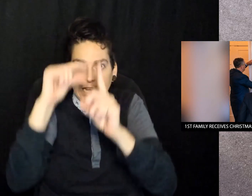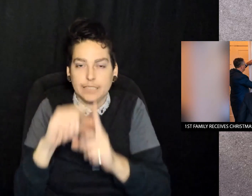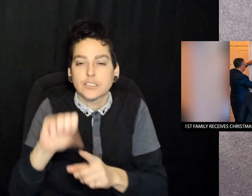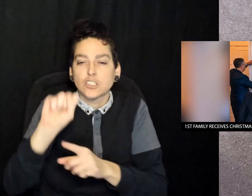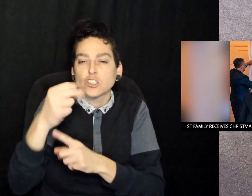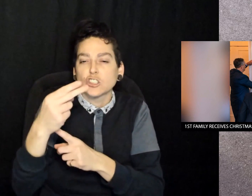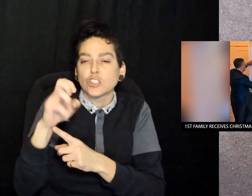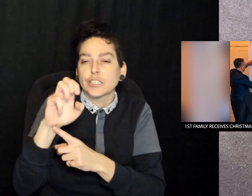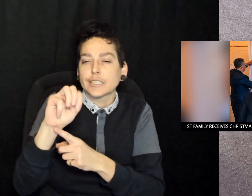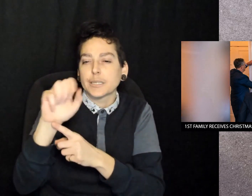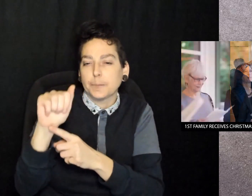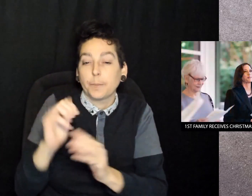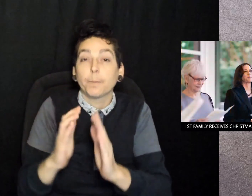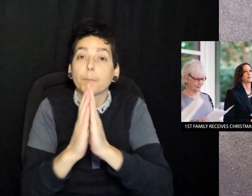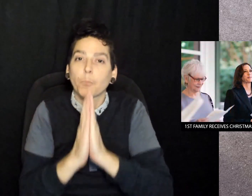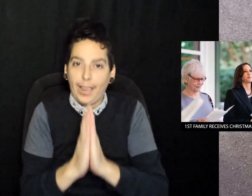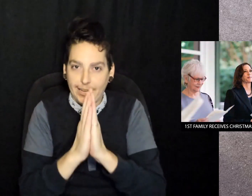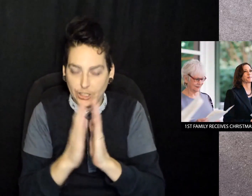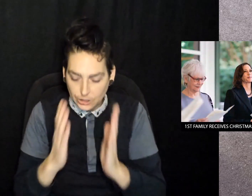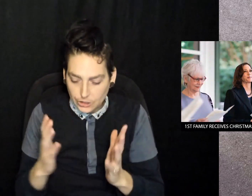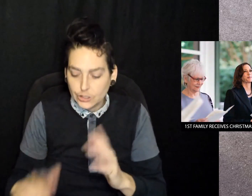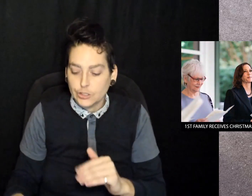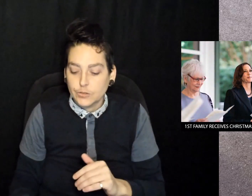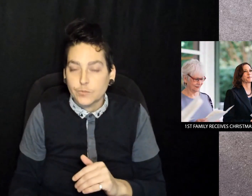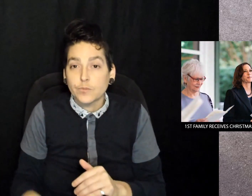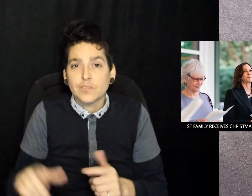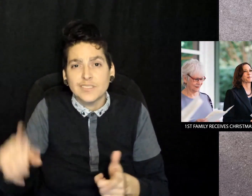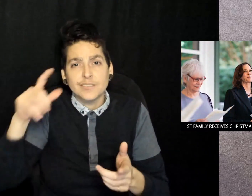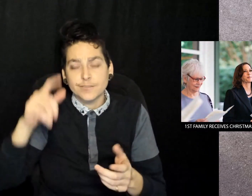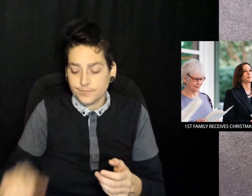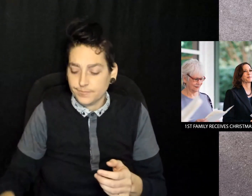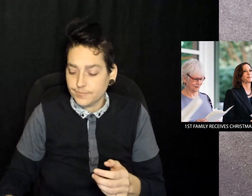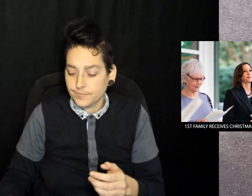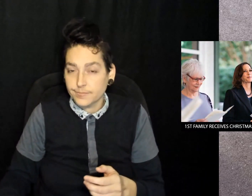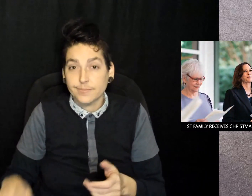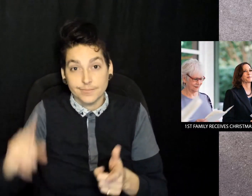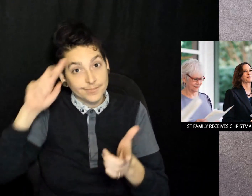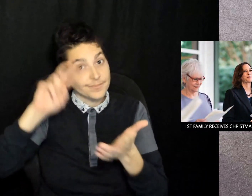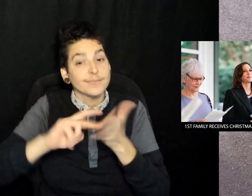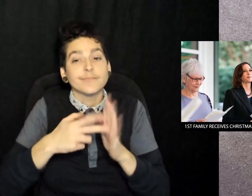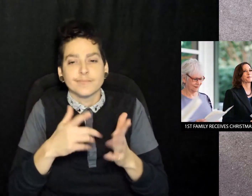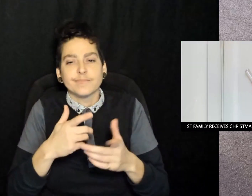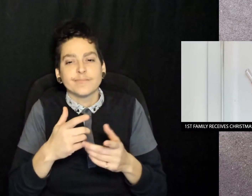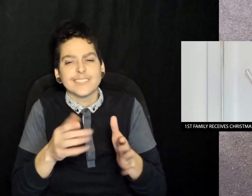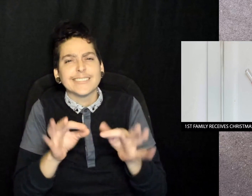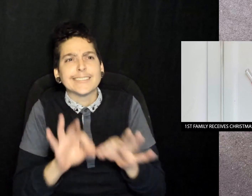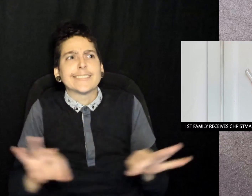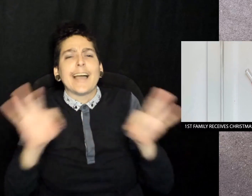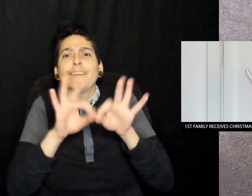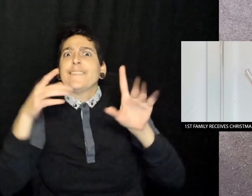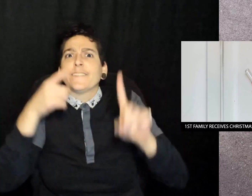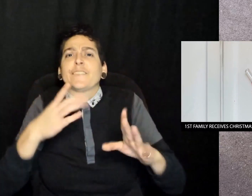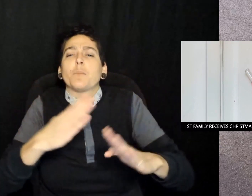text of the Shema prayer, which signifies protection for the home.